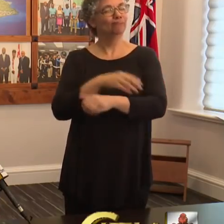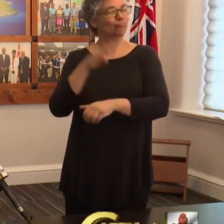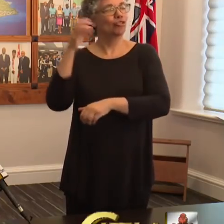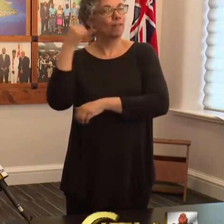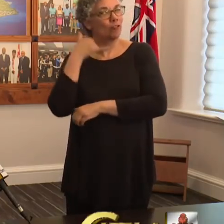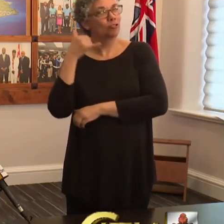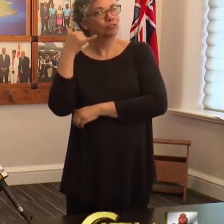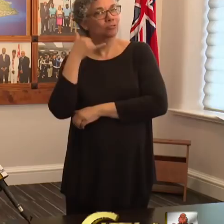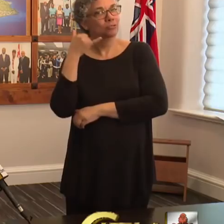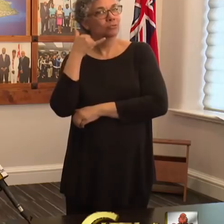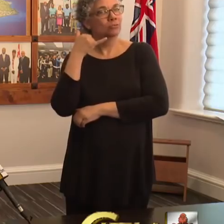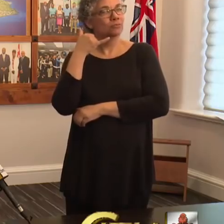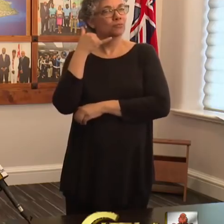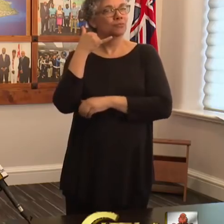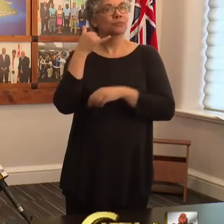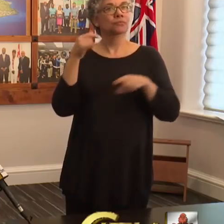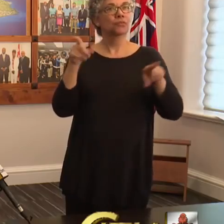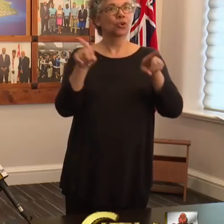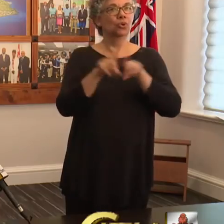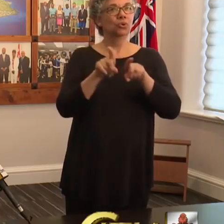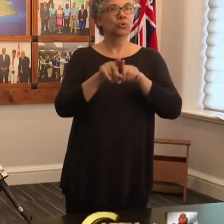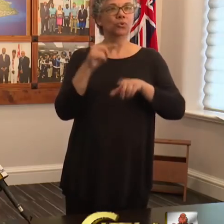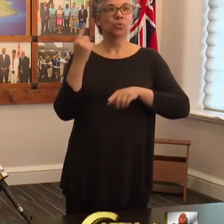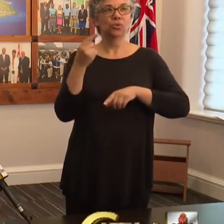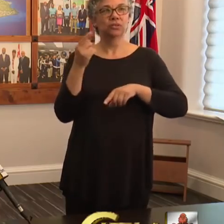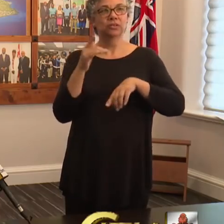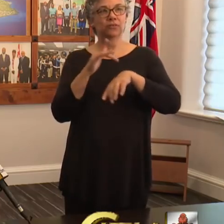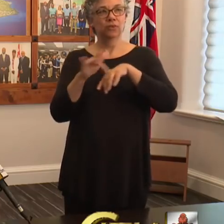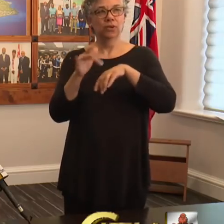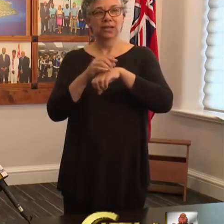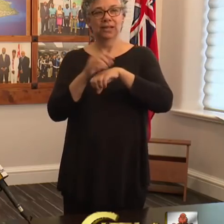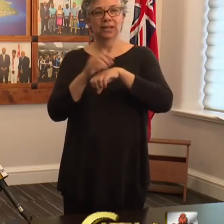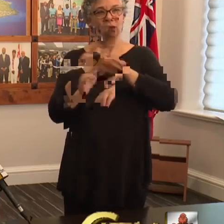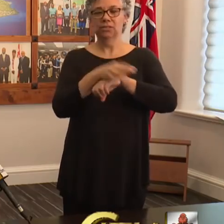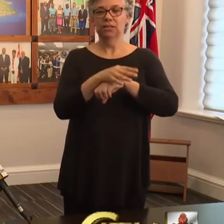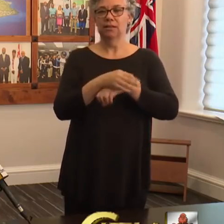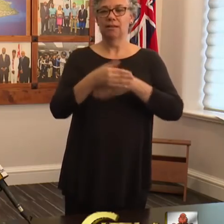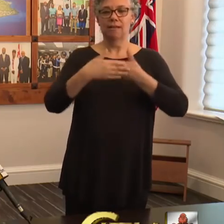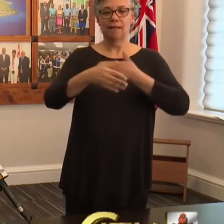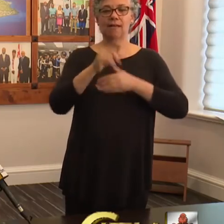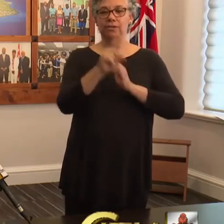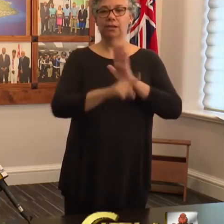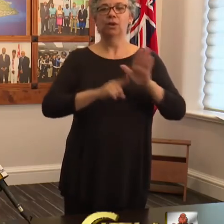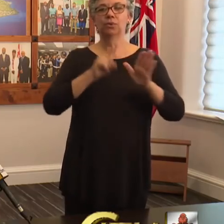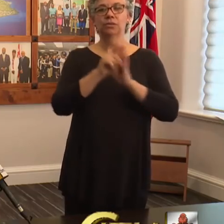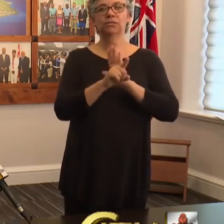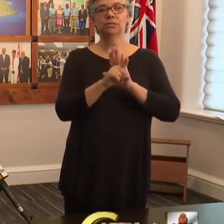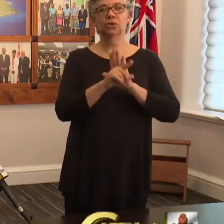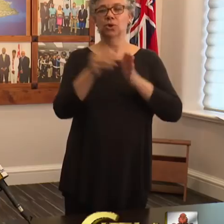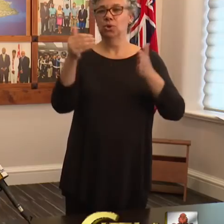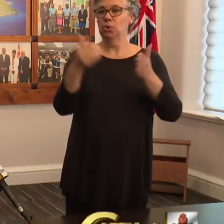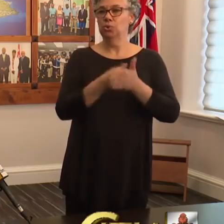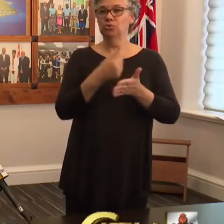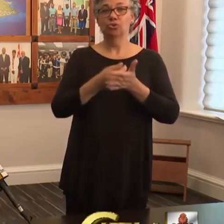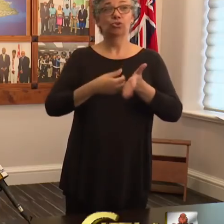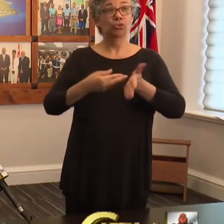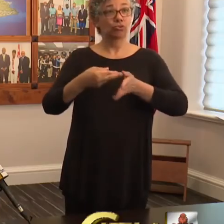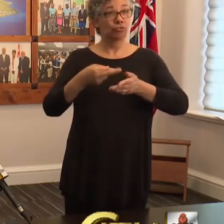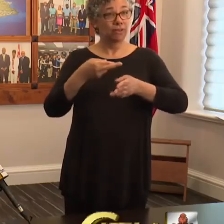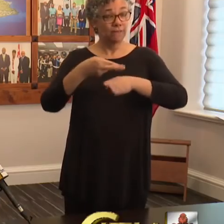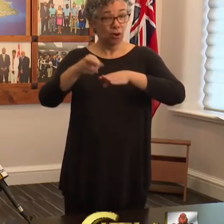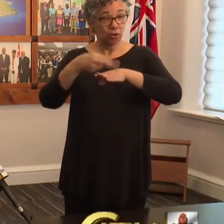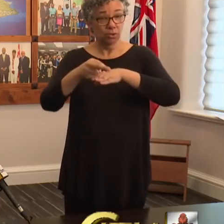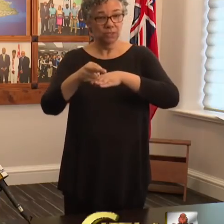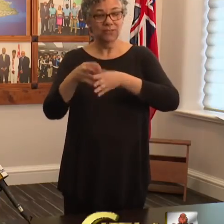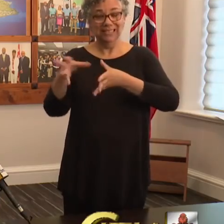counsellor also remains available for our clients who need counselling after hours. New referrals for intake are